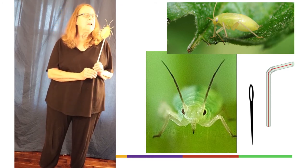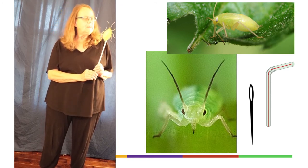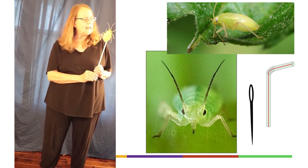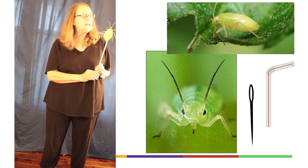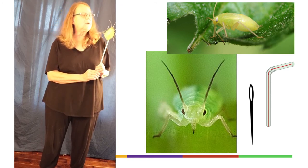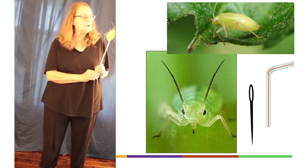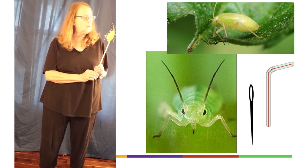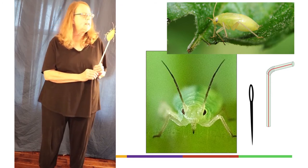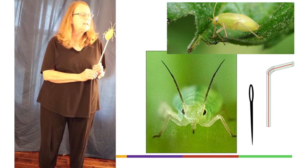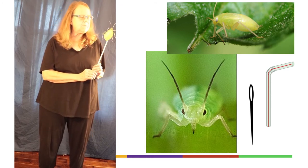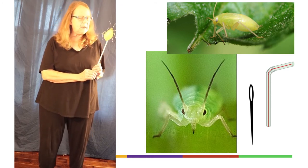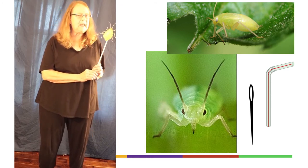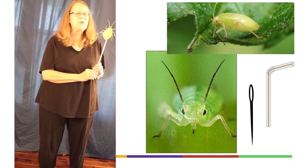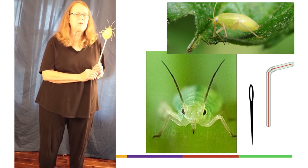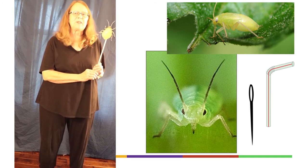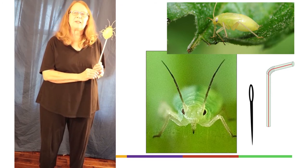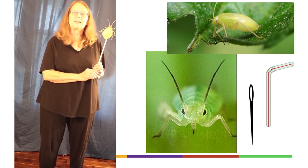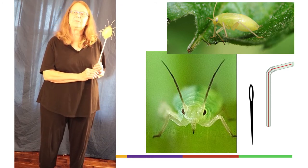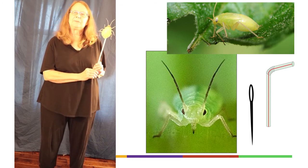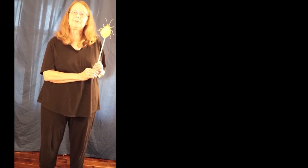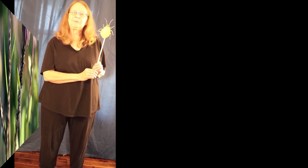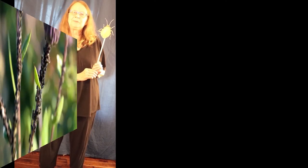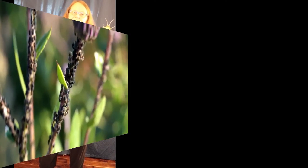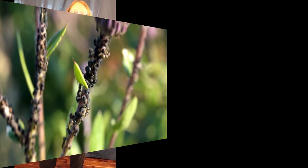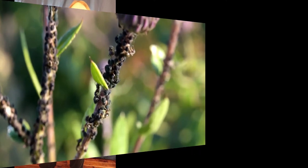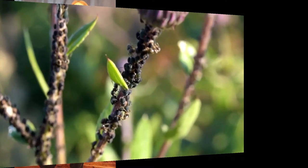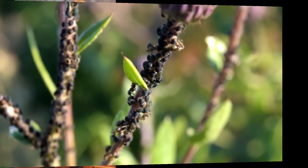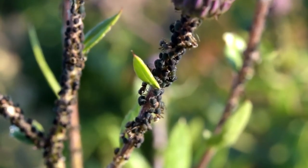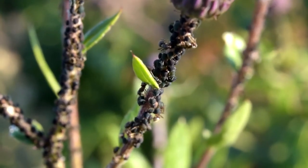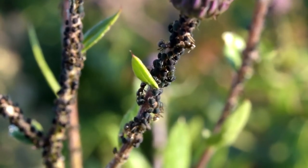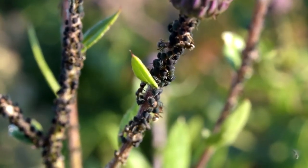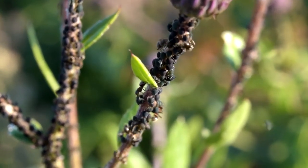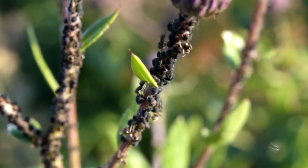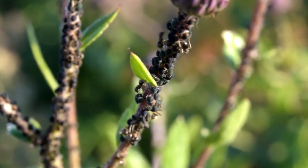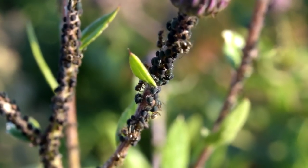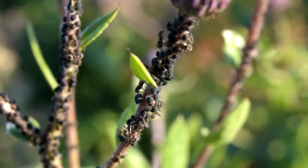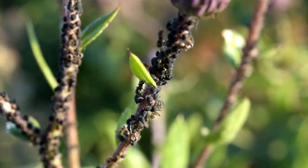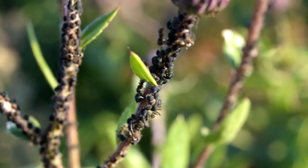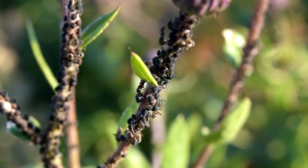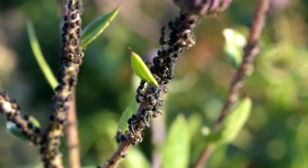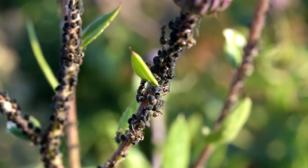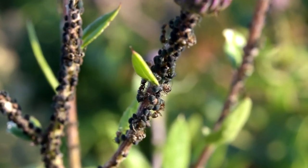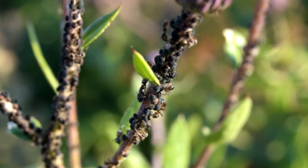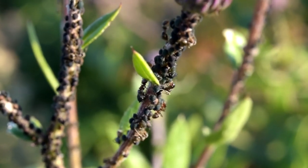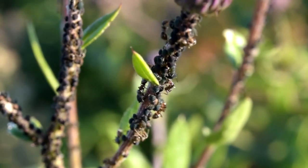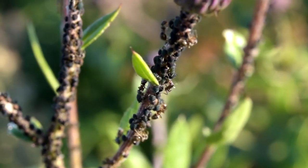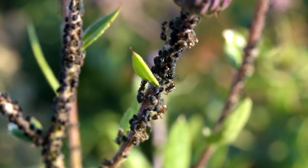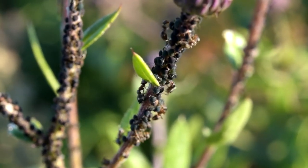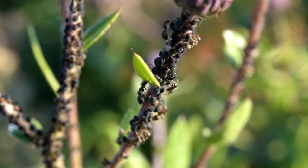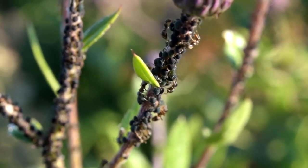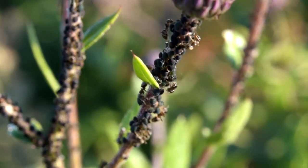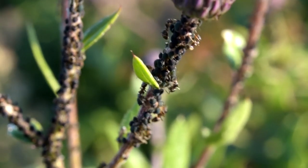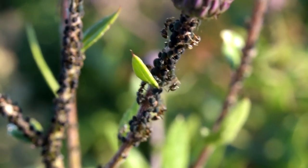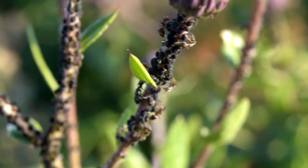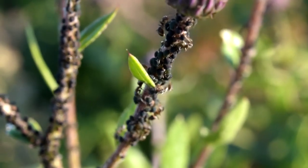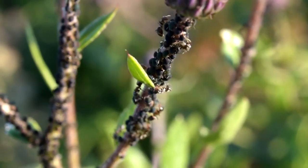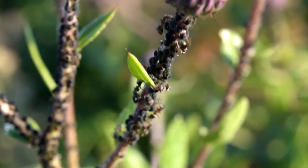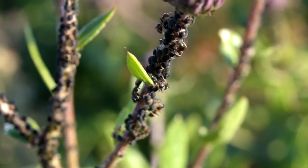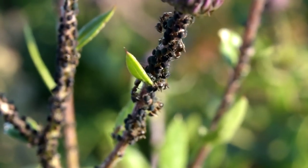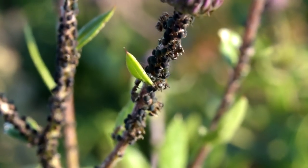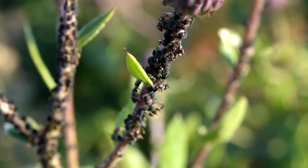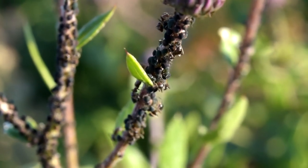That's a good way to get plant juices. And you get the sap. I hear a story, Ava, that you